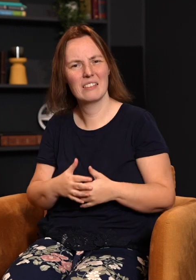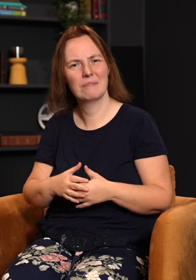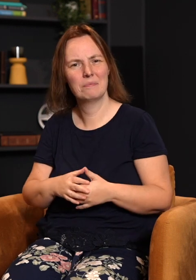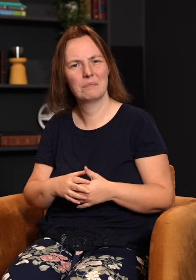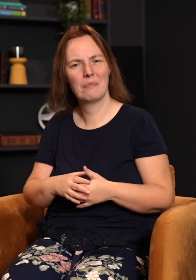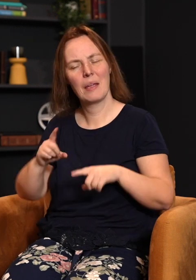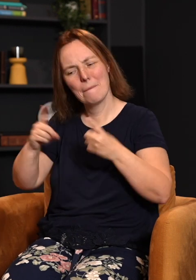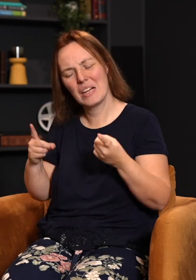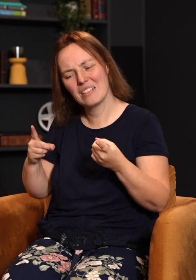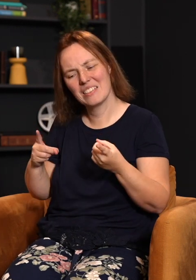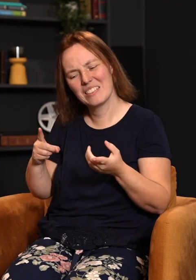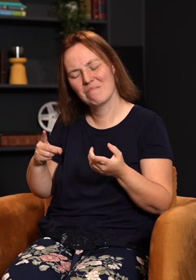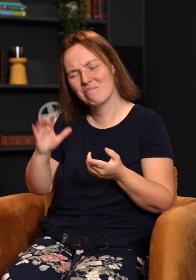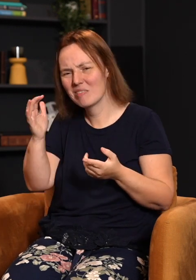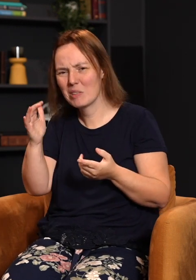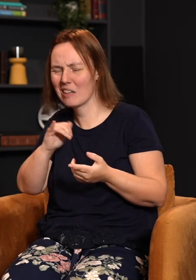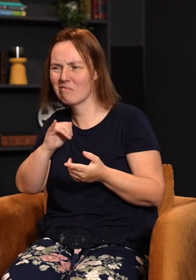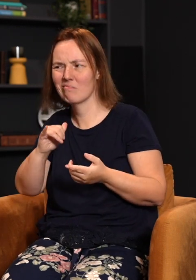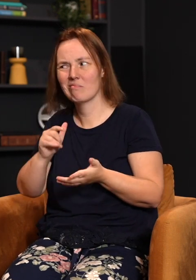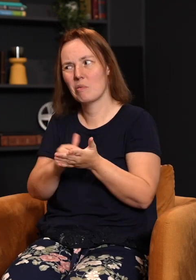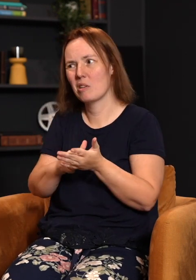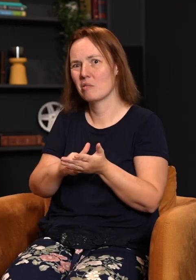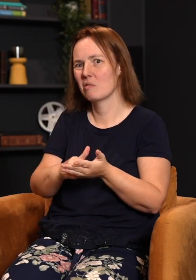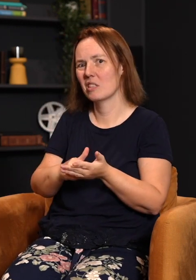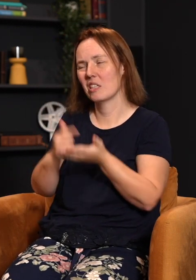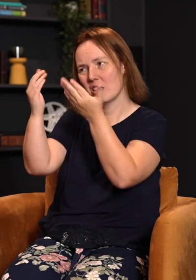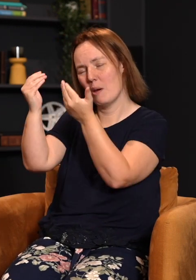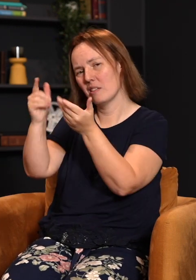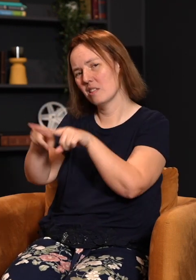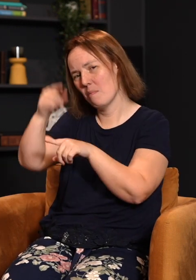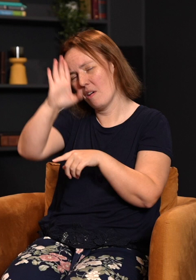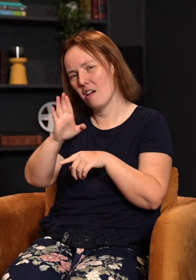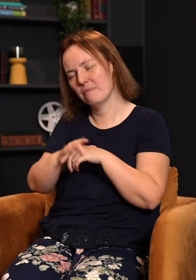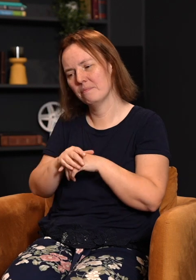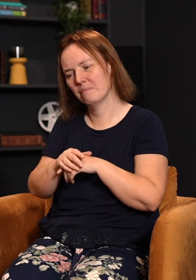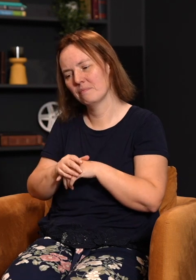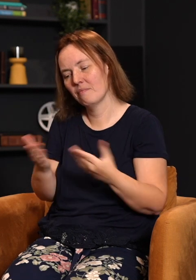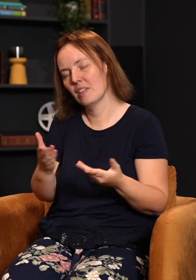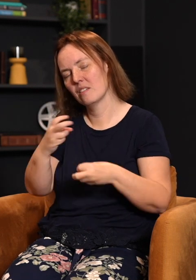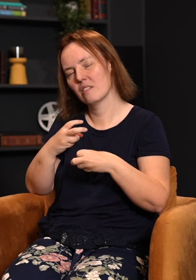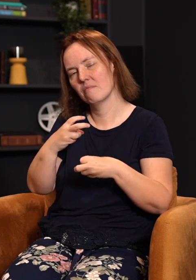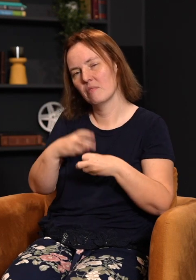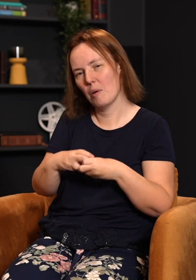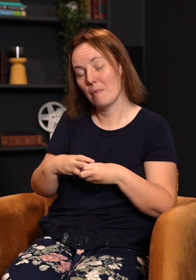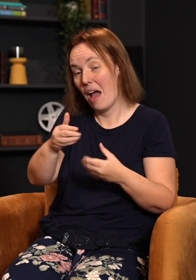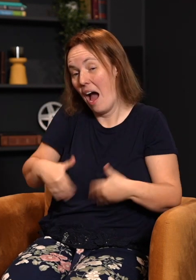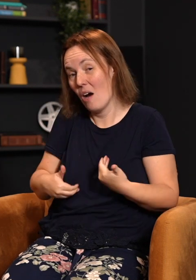it seems like we expect the same thing of God. But God is perfectly just. Sin must be punished. But here's the dilemma. How can God